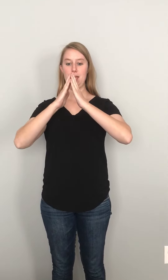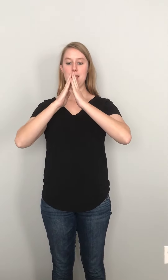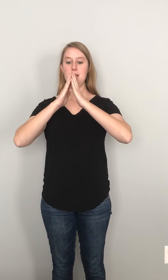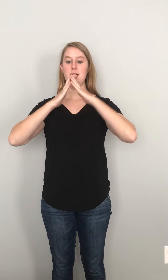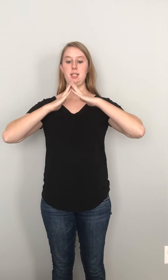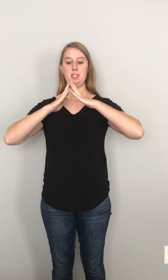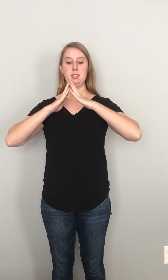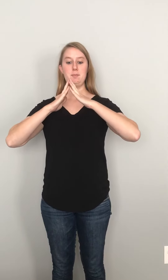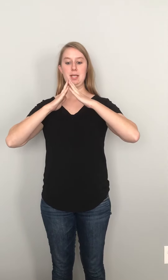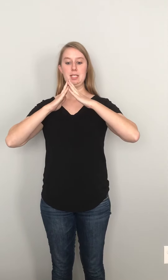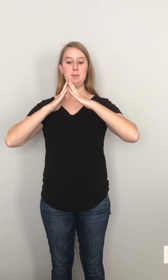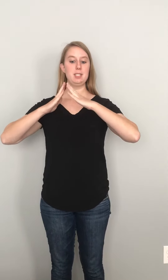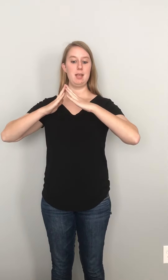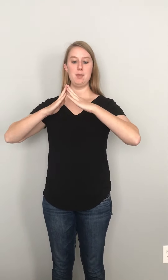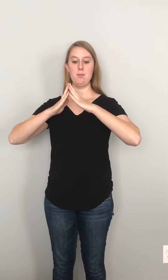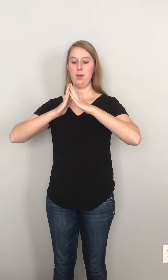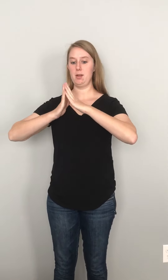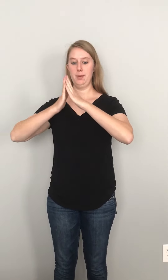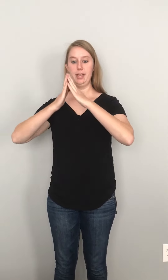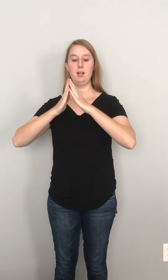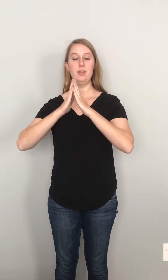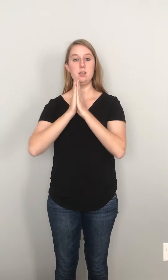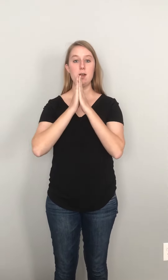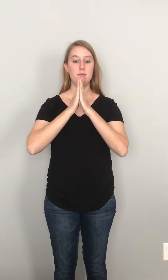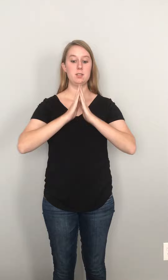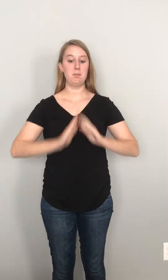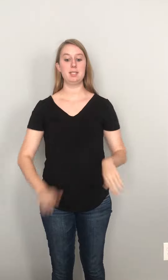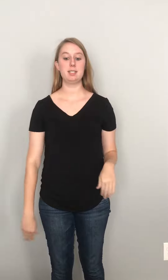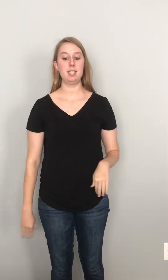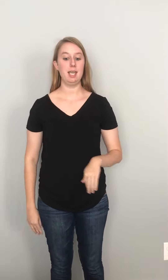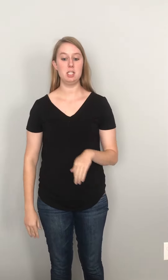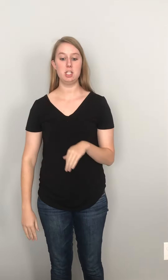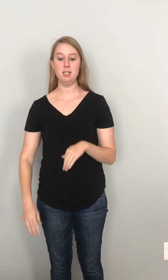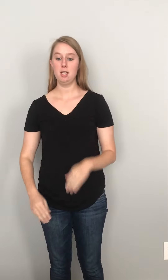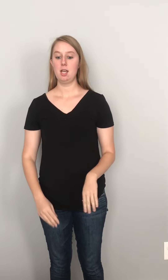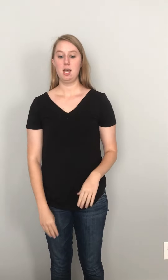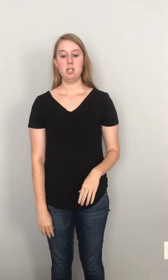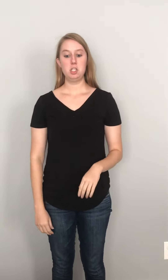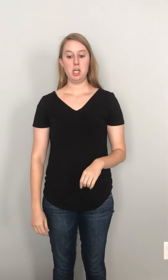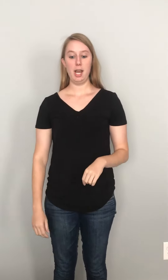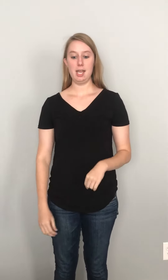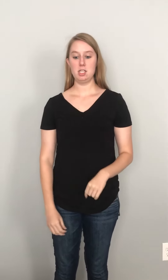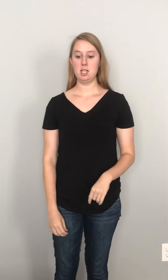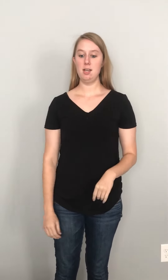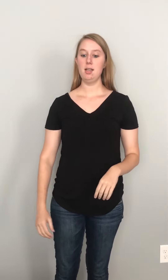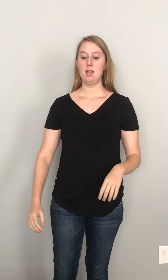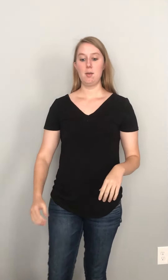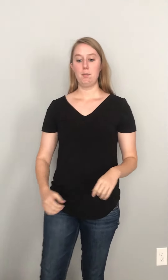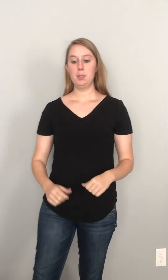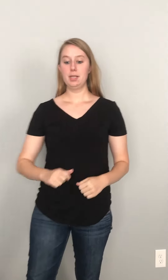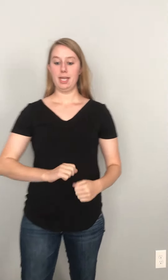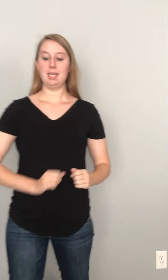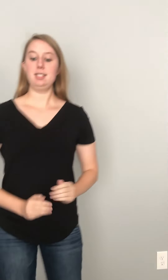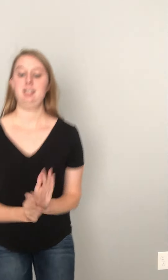okay? It's just a Mesopotamian pyramid. And then you have domestication, changing plants